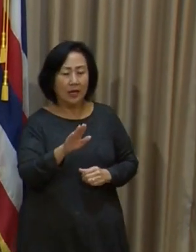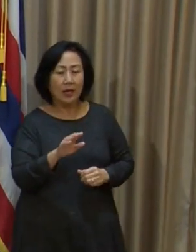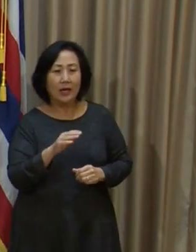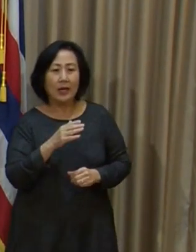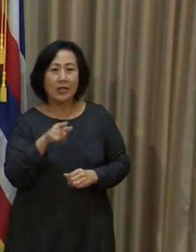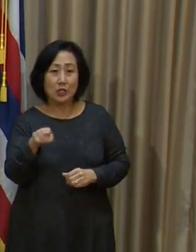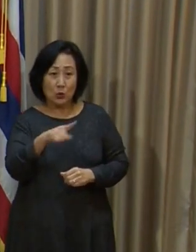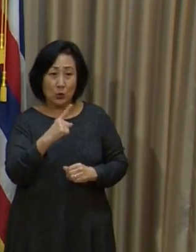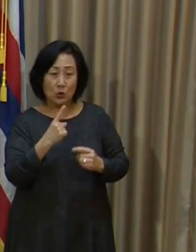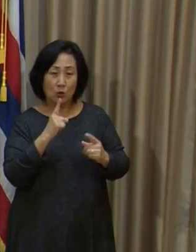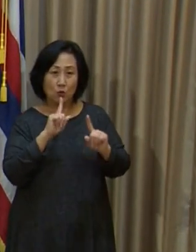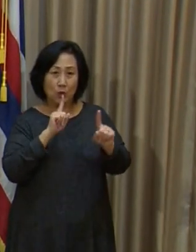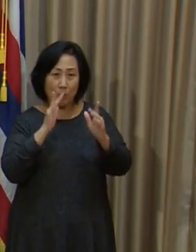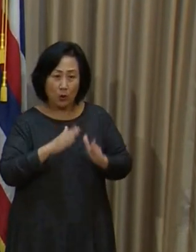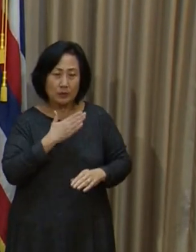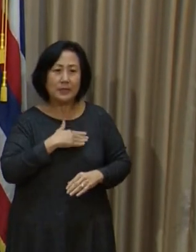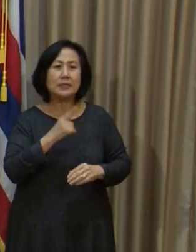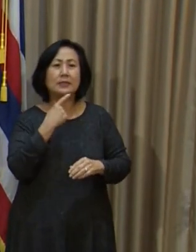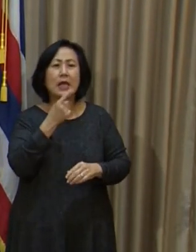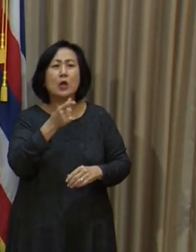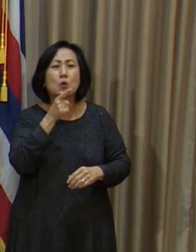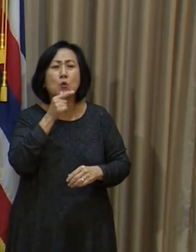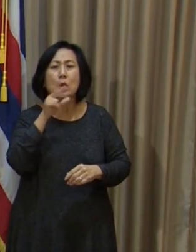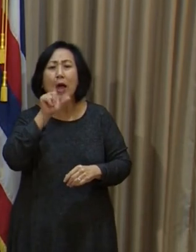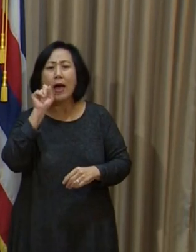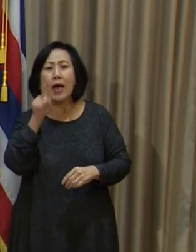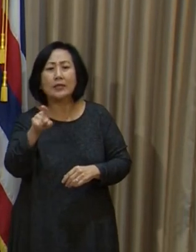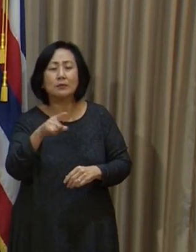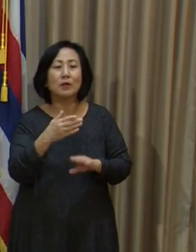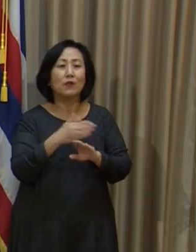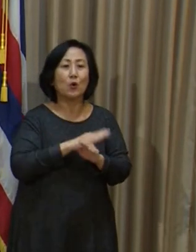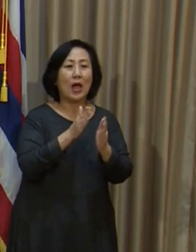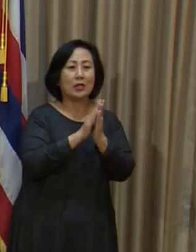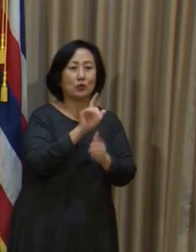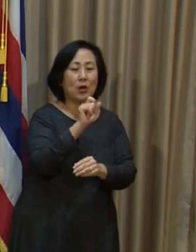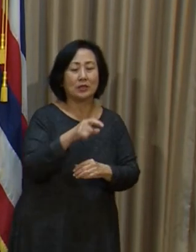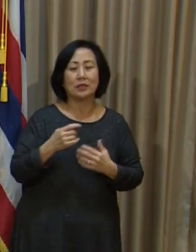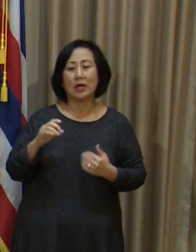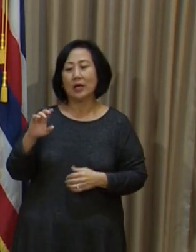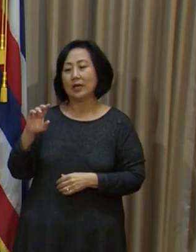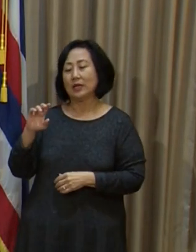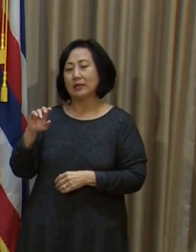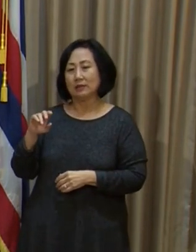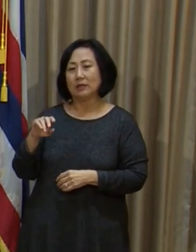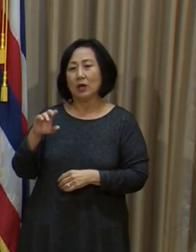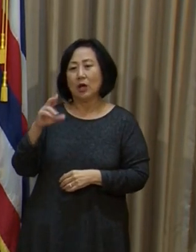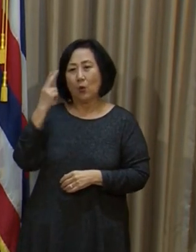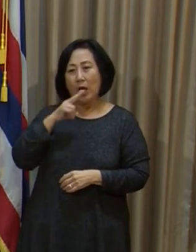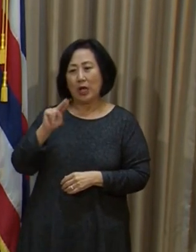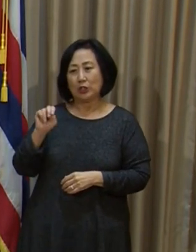question is for before asking your question. With that, Jolani Martinez, this is Hawaii News Now. Go ahead.